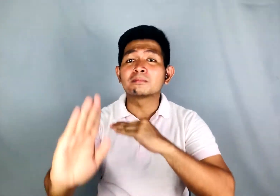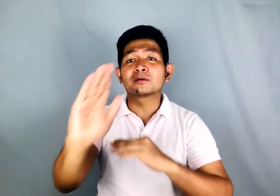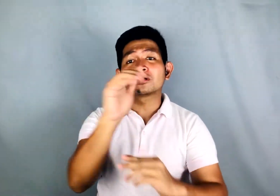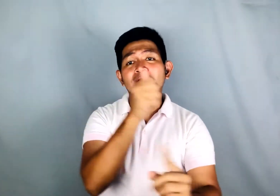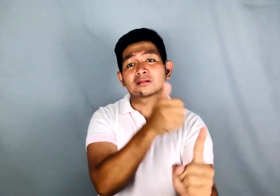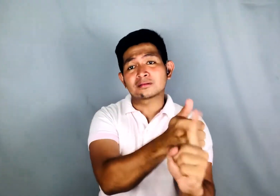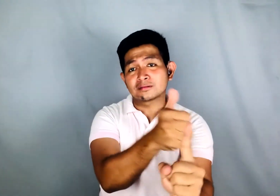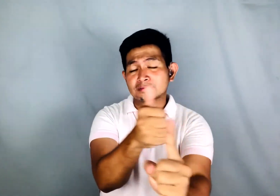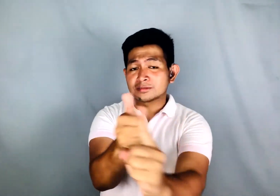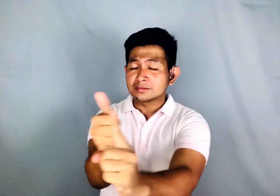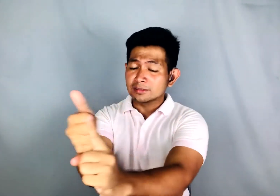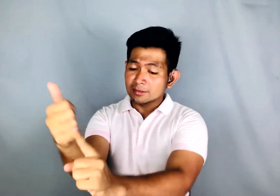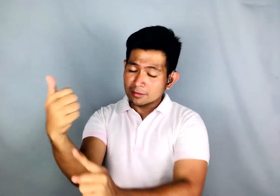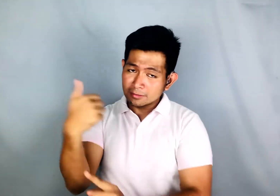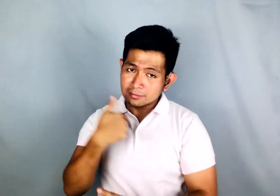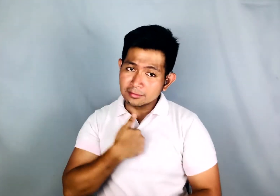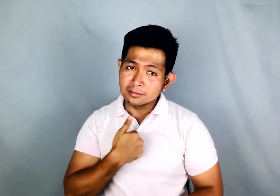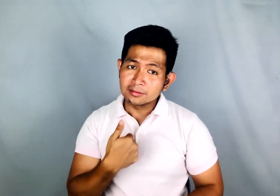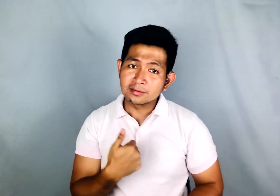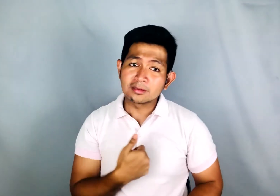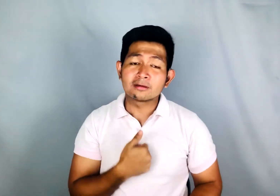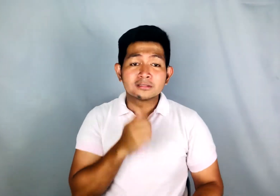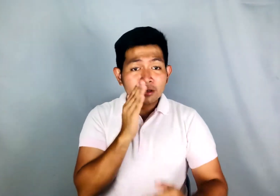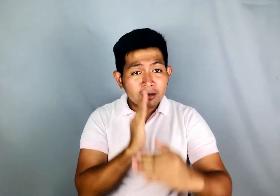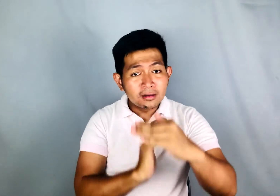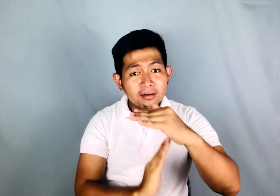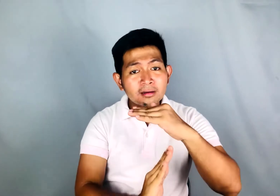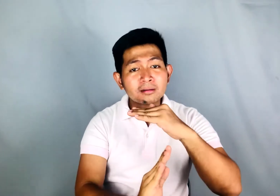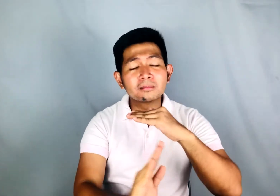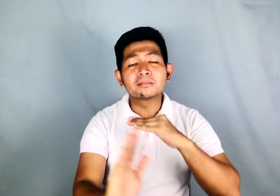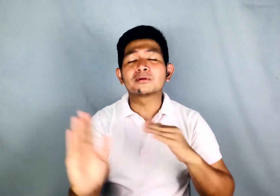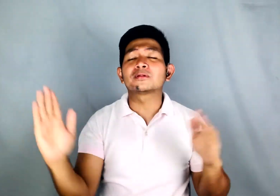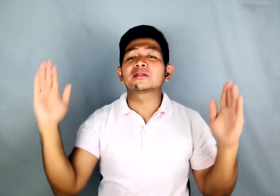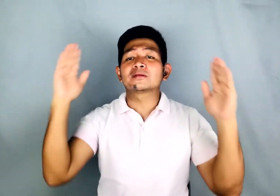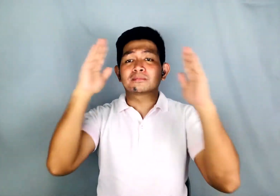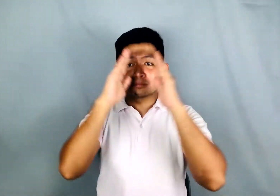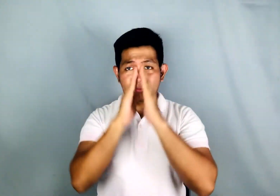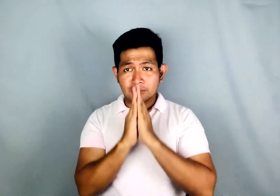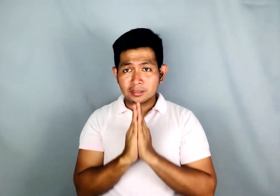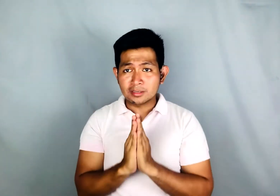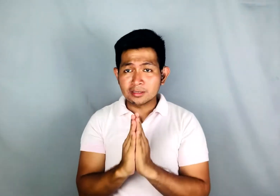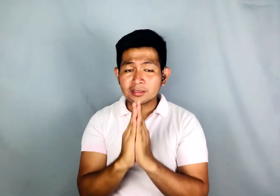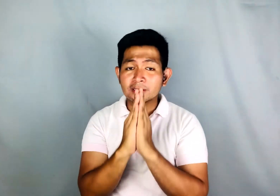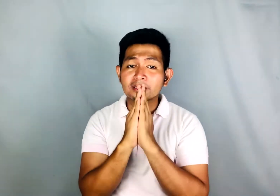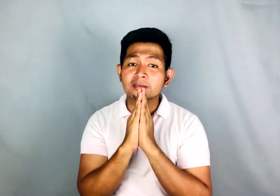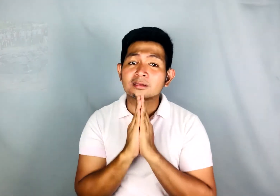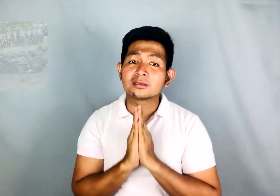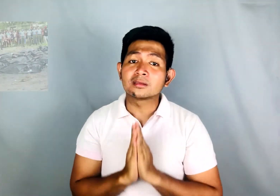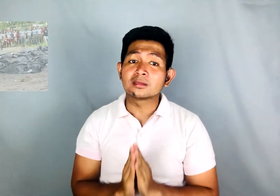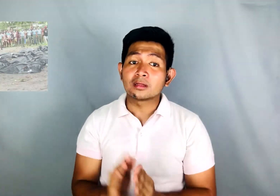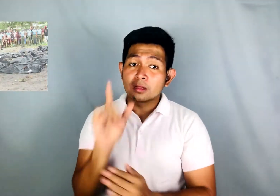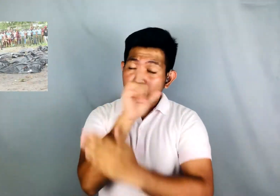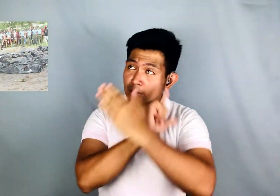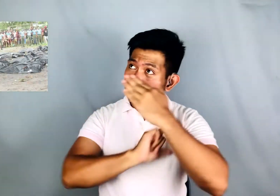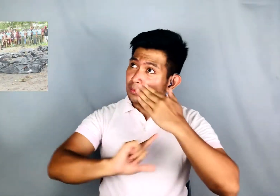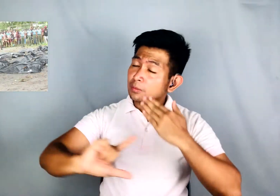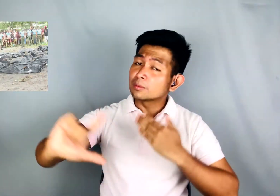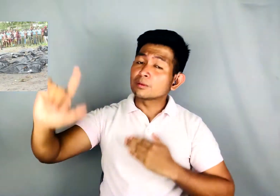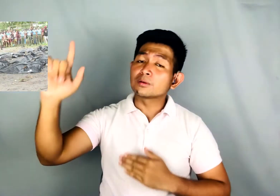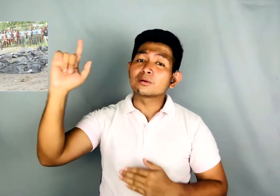Humble ourselves and pray Lord, we seek your face